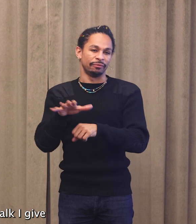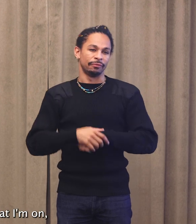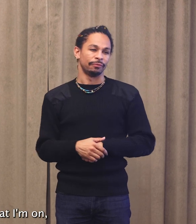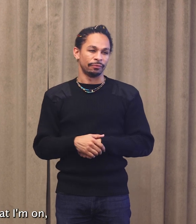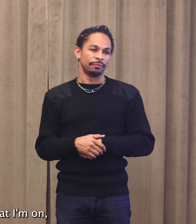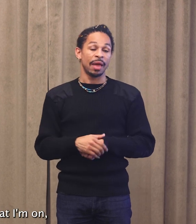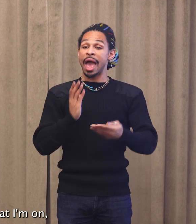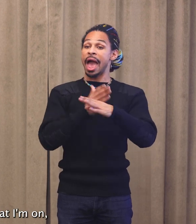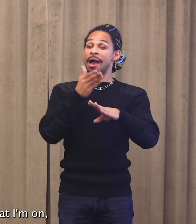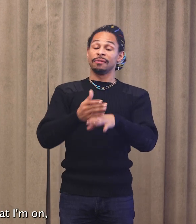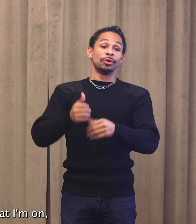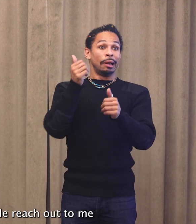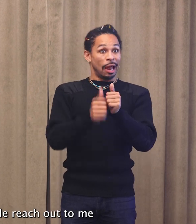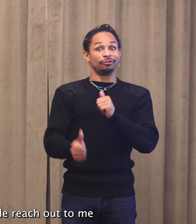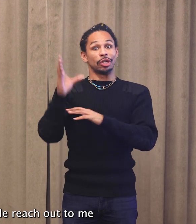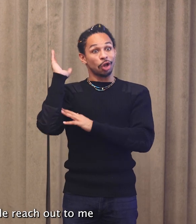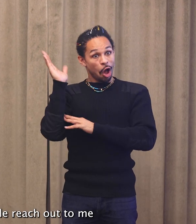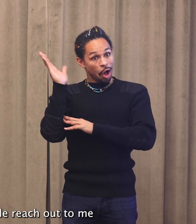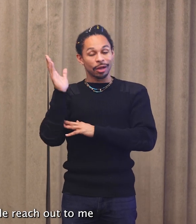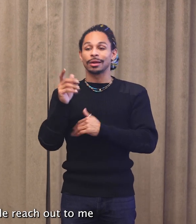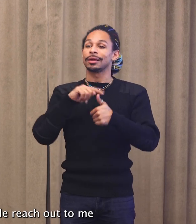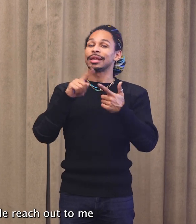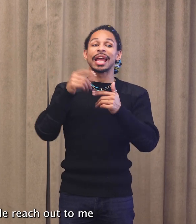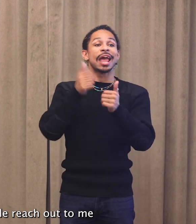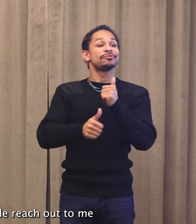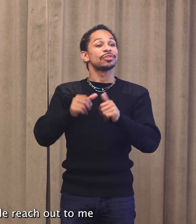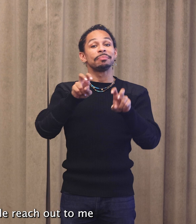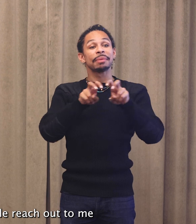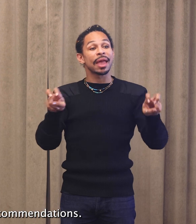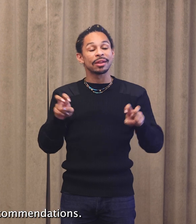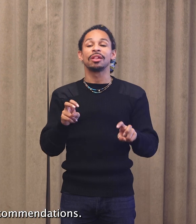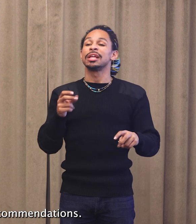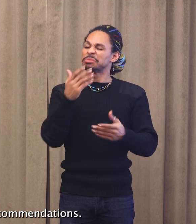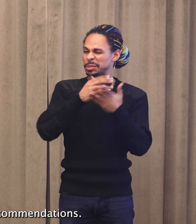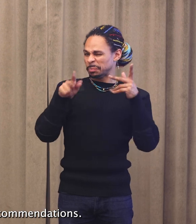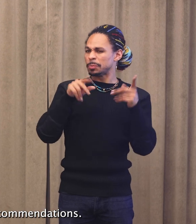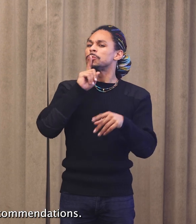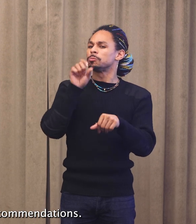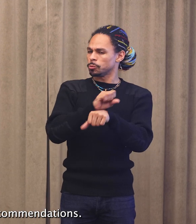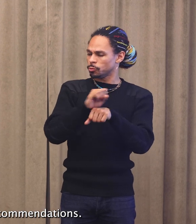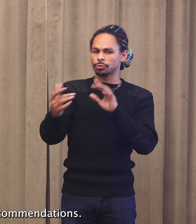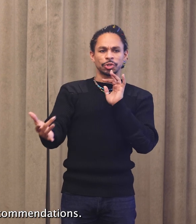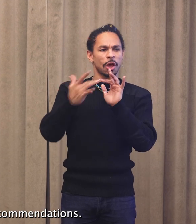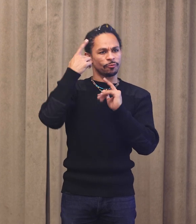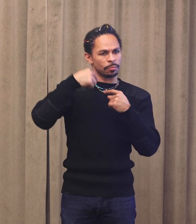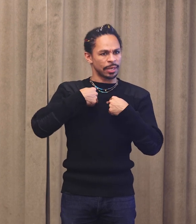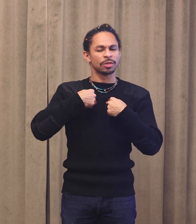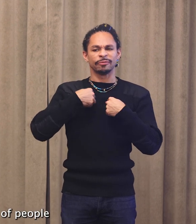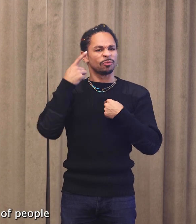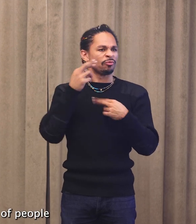give or panel that I'm on, while, yes, some people reach out to me for resources or recommendations,